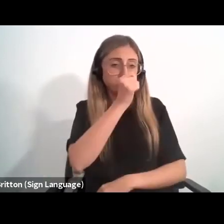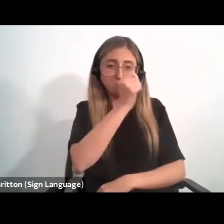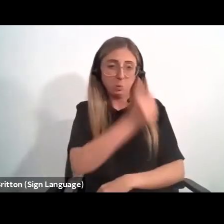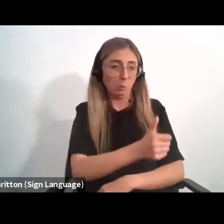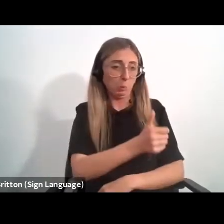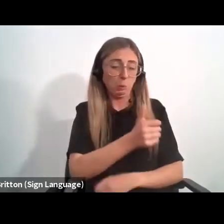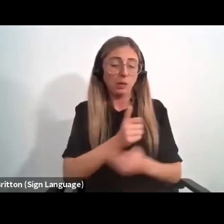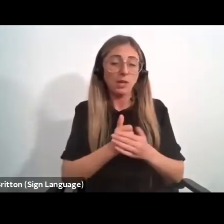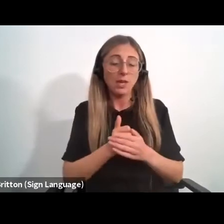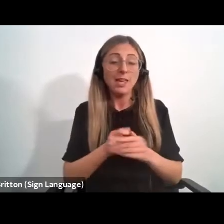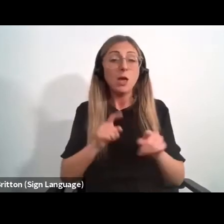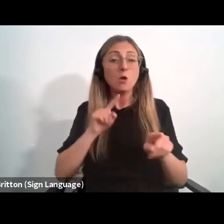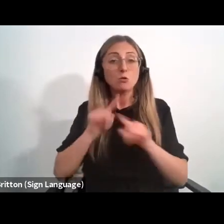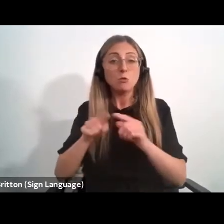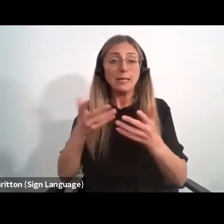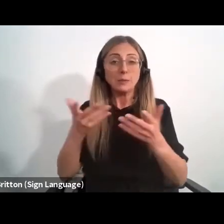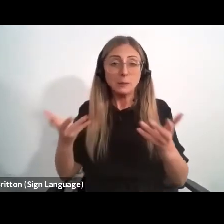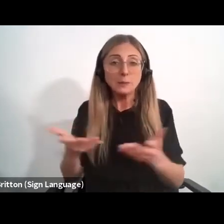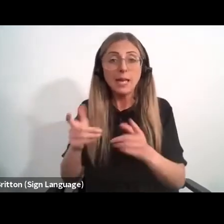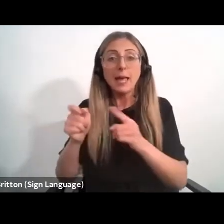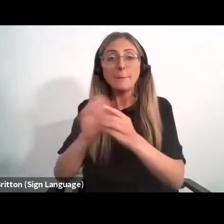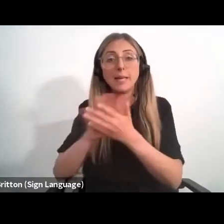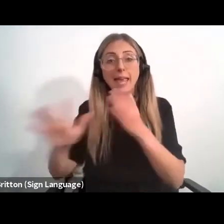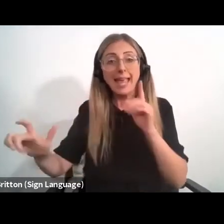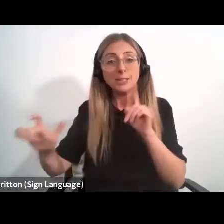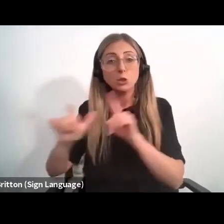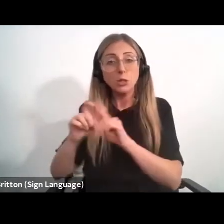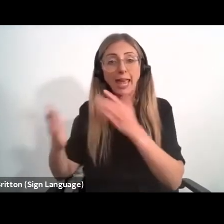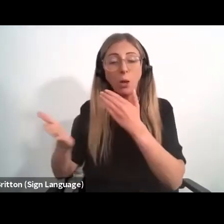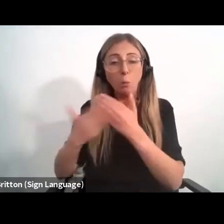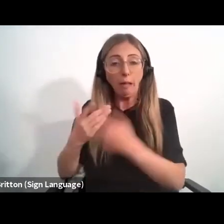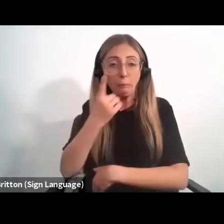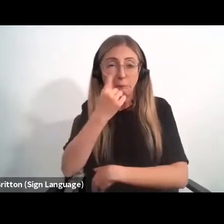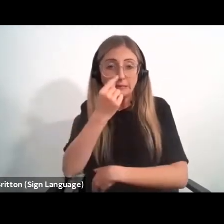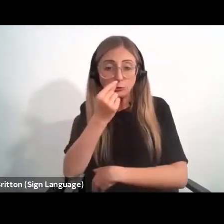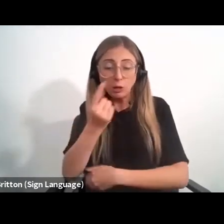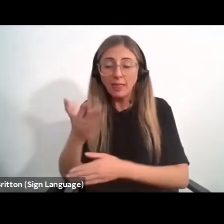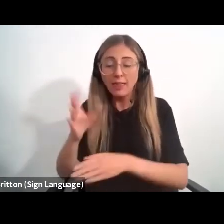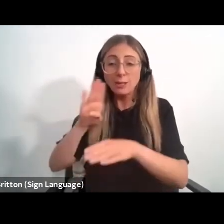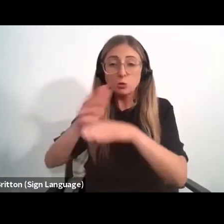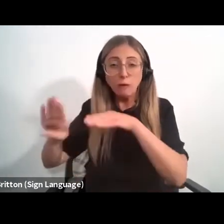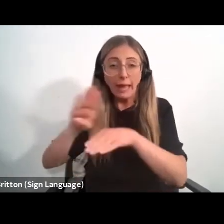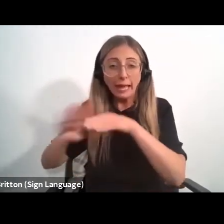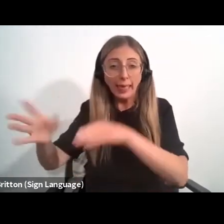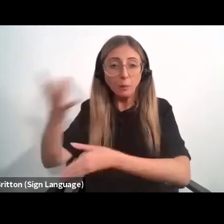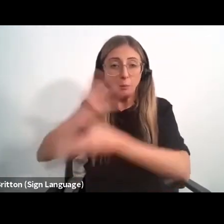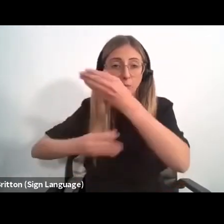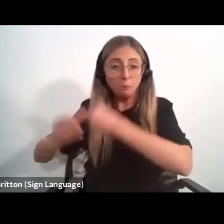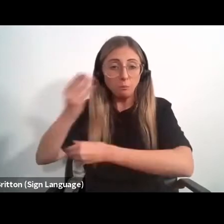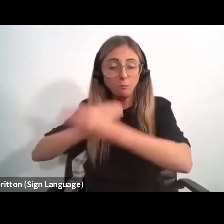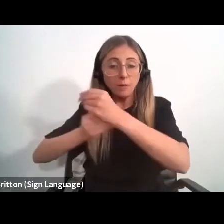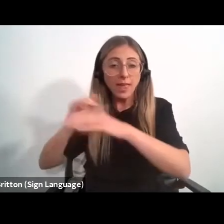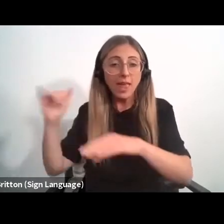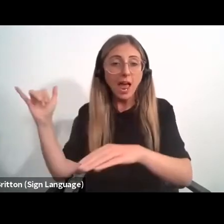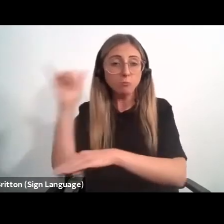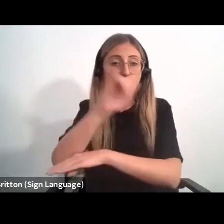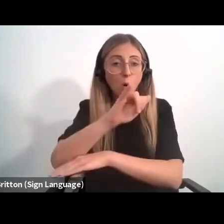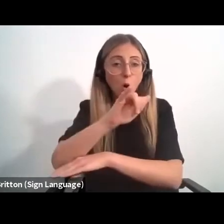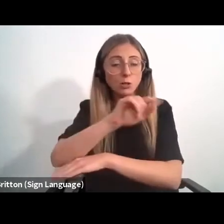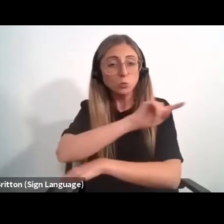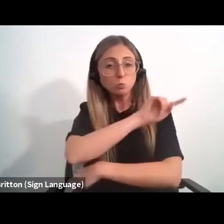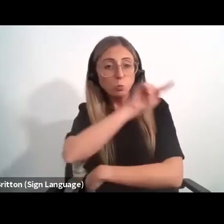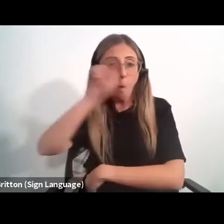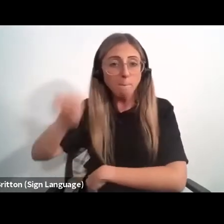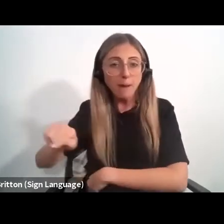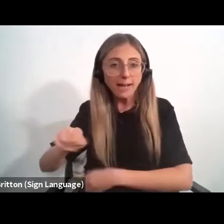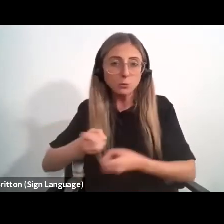forcing our new PhDs with the greatest potential to seek training overseas, many of whom end up contributing to the